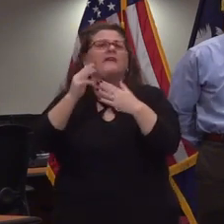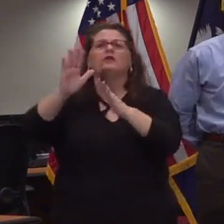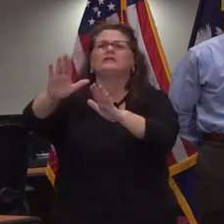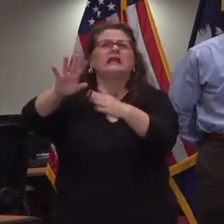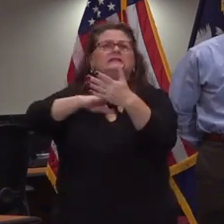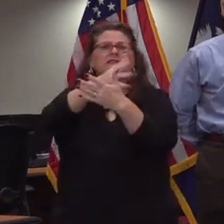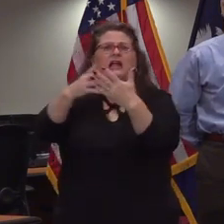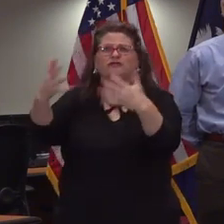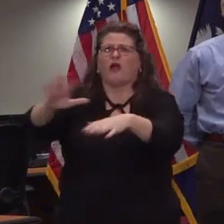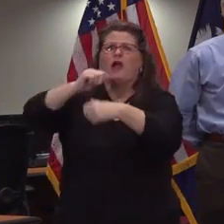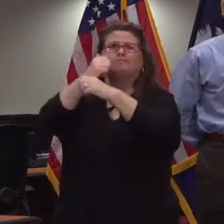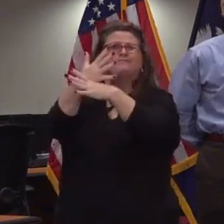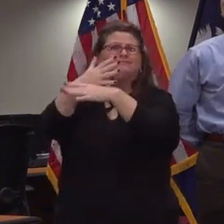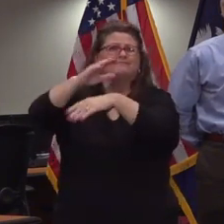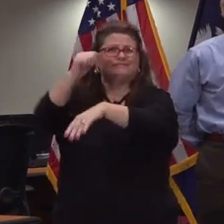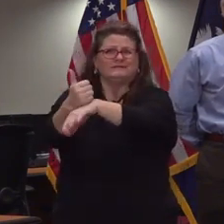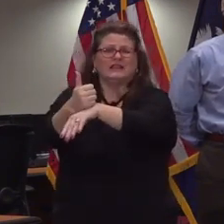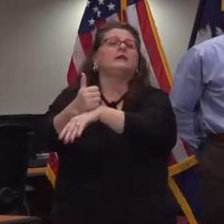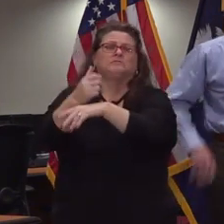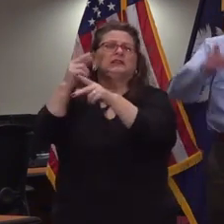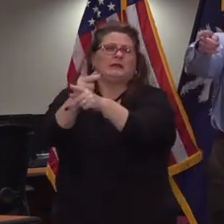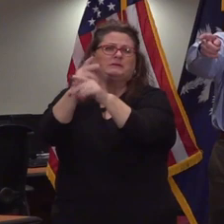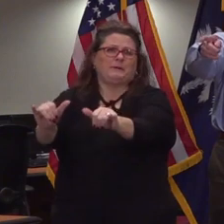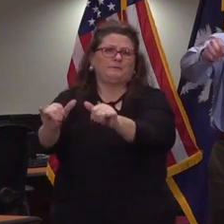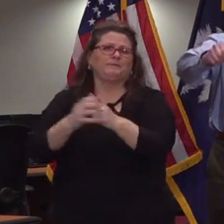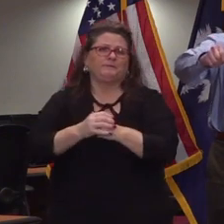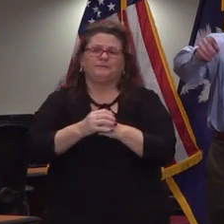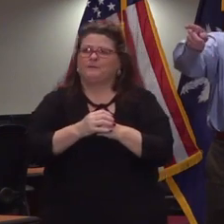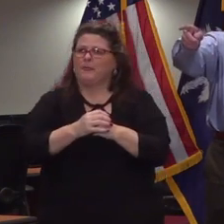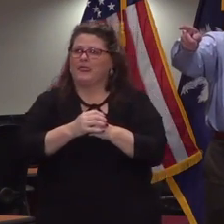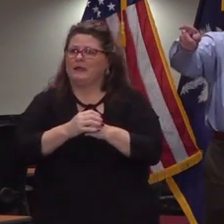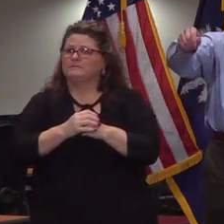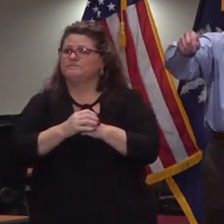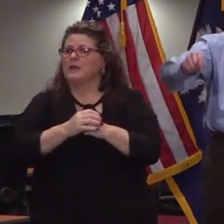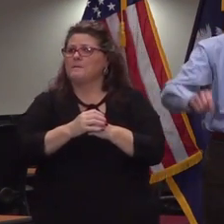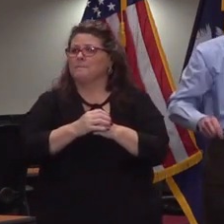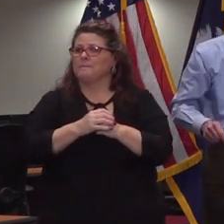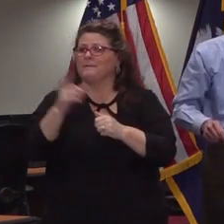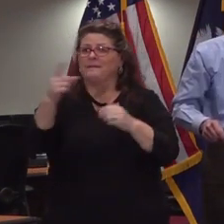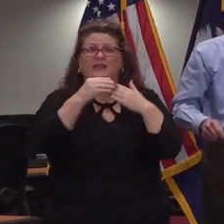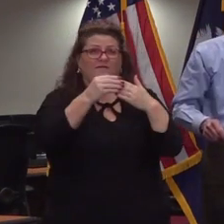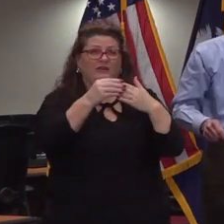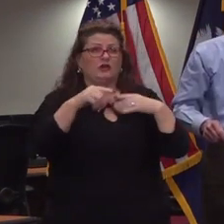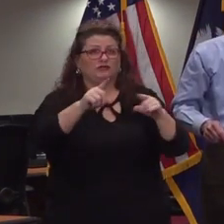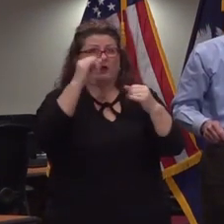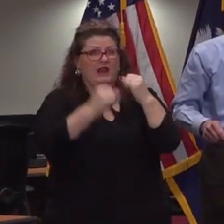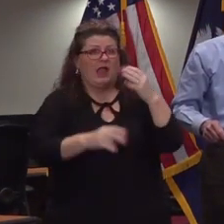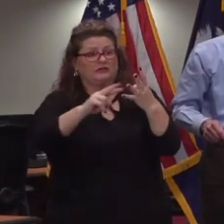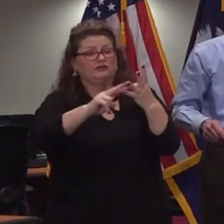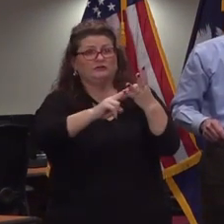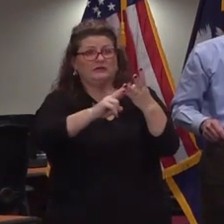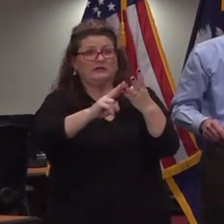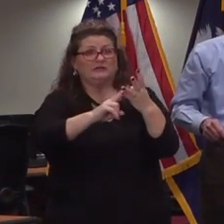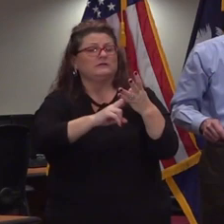they need to continue their work and they're close out until then that flexibility okay flexibility during those two weeks that the school districts